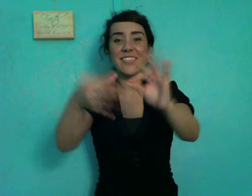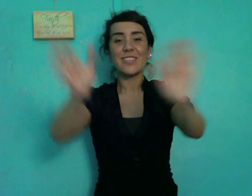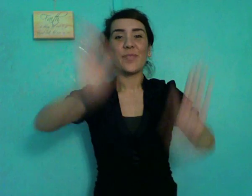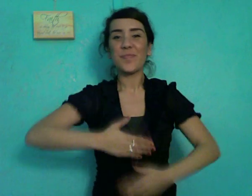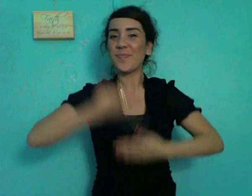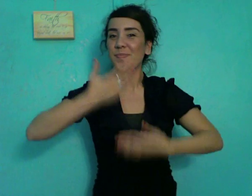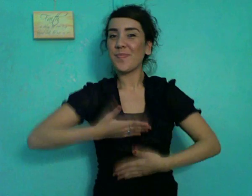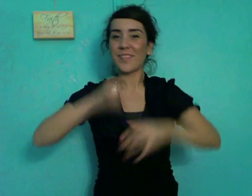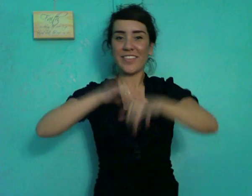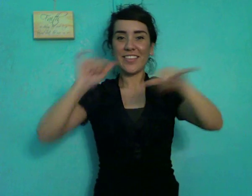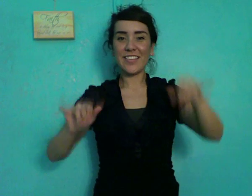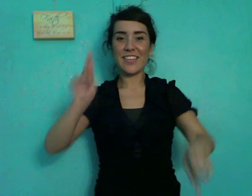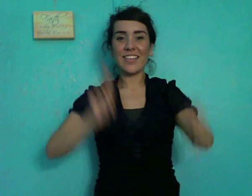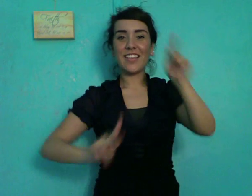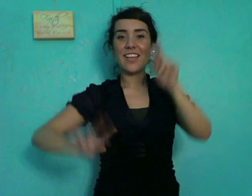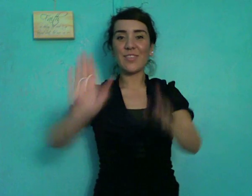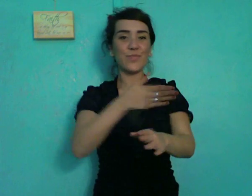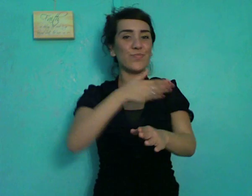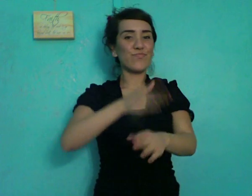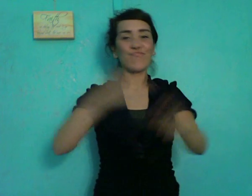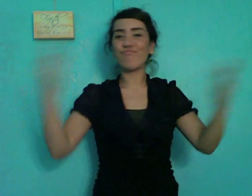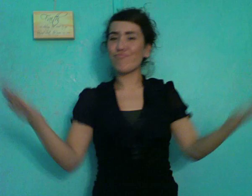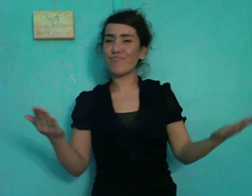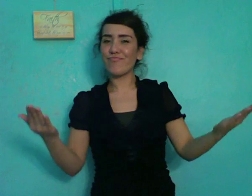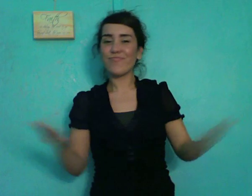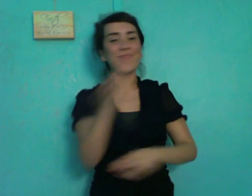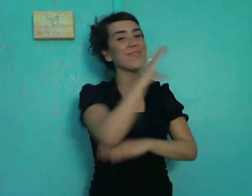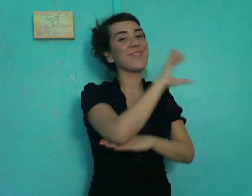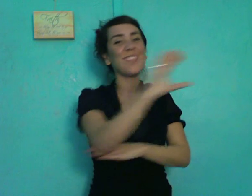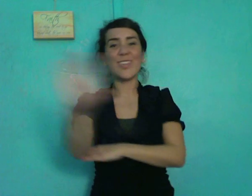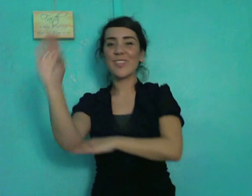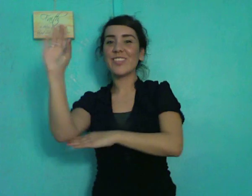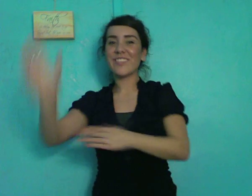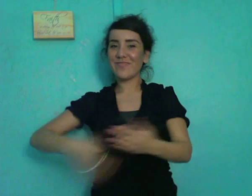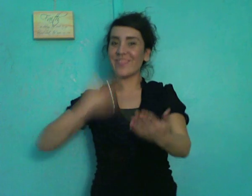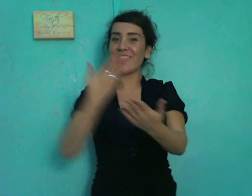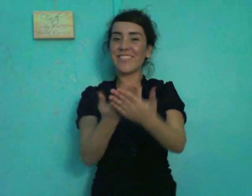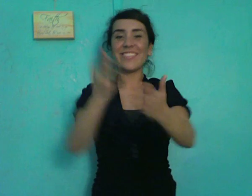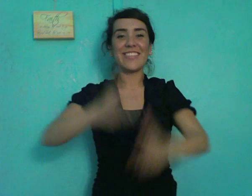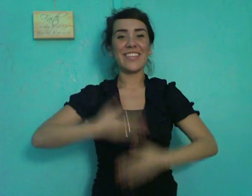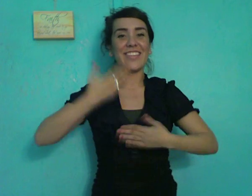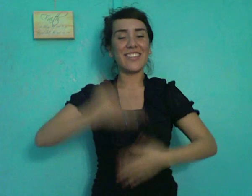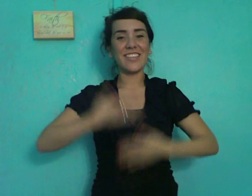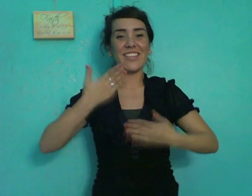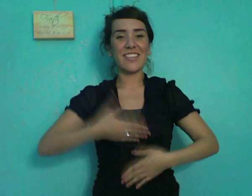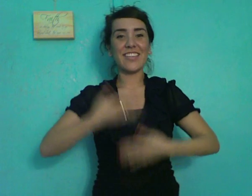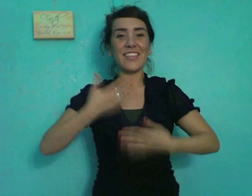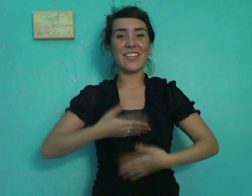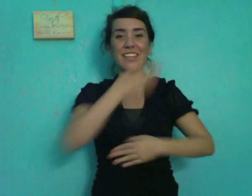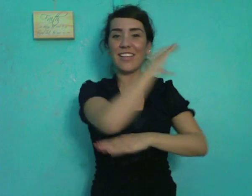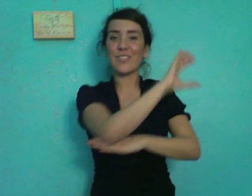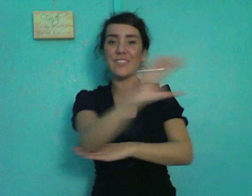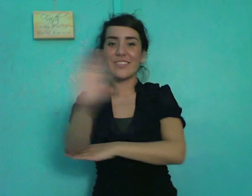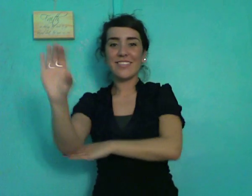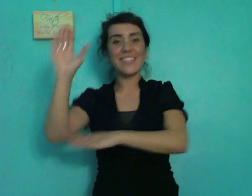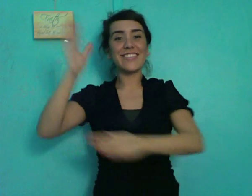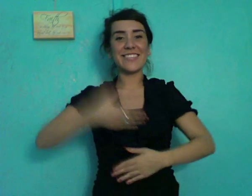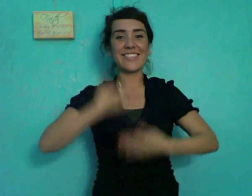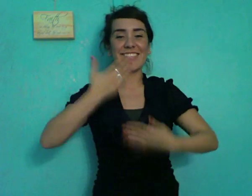dead, tell in the dead, people sing songs of the cheer. Christmas is here, merry merry merry merry Christmas, merry